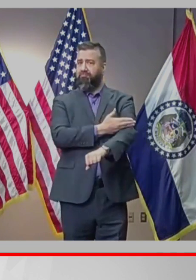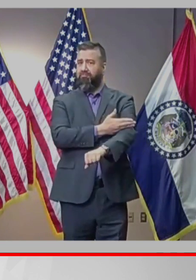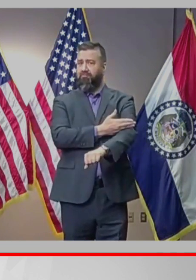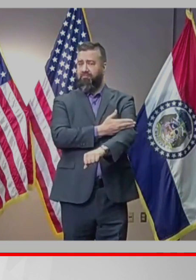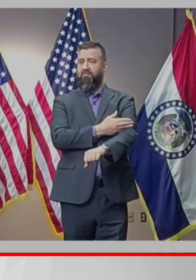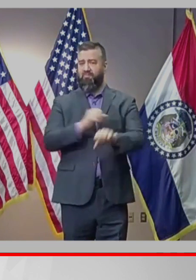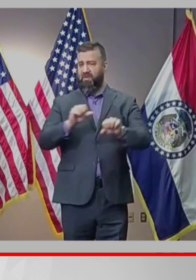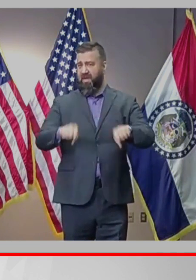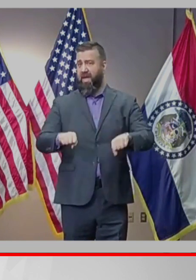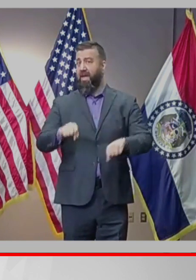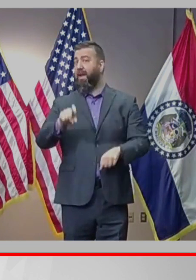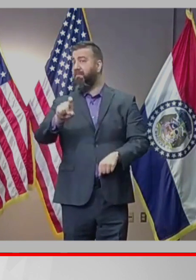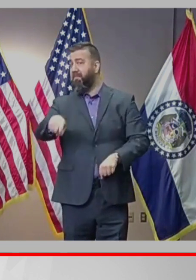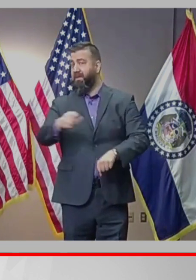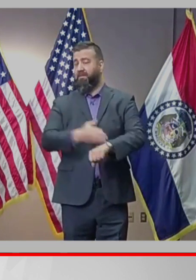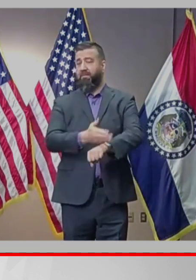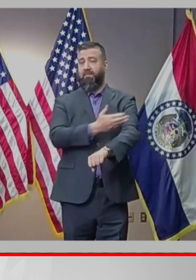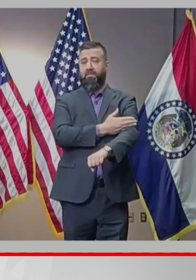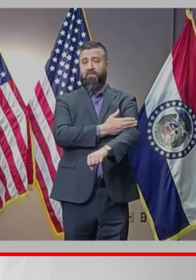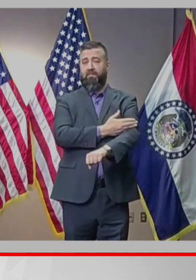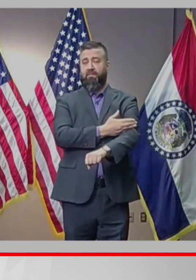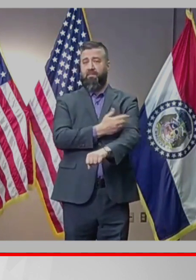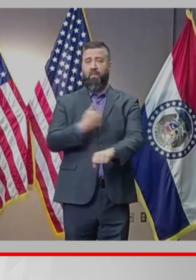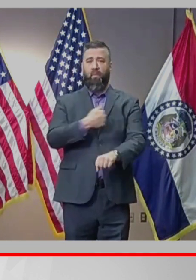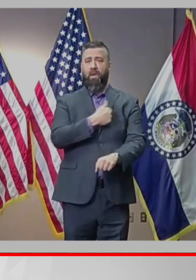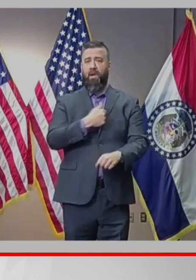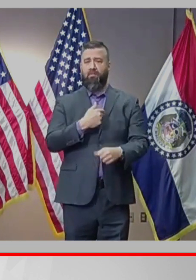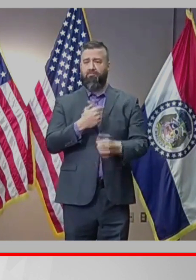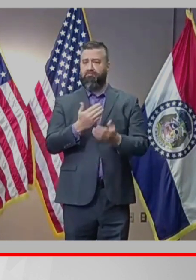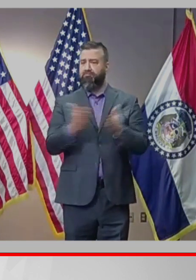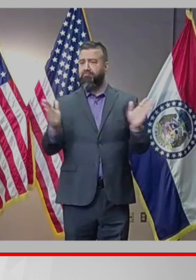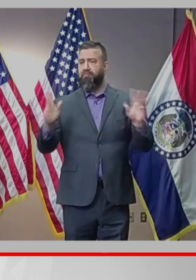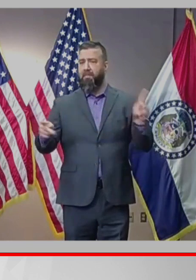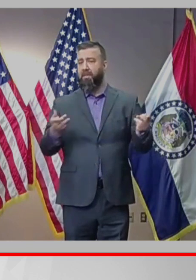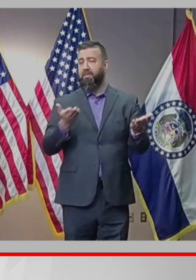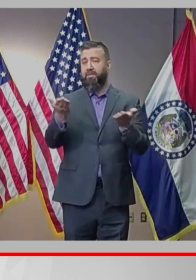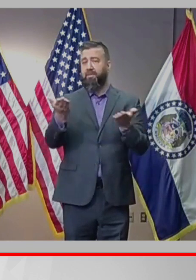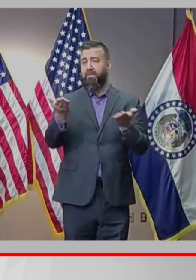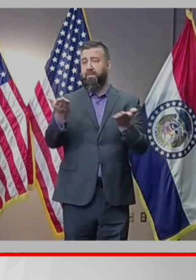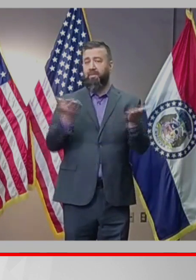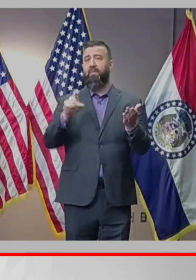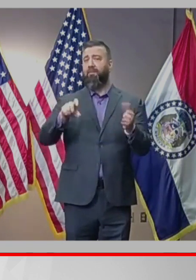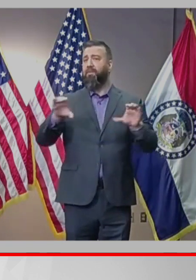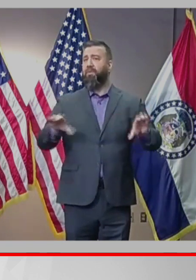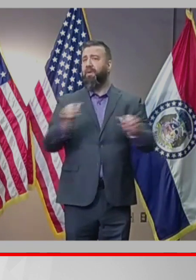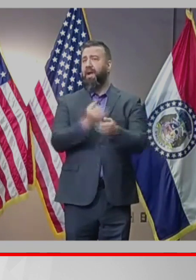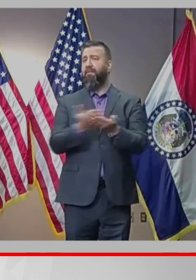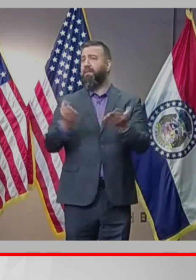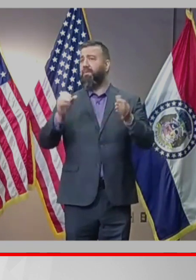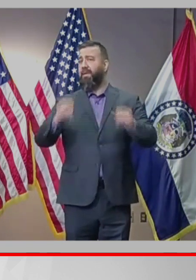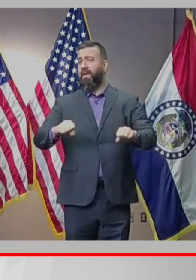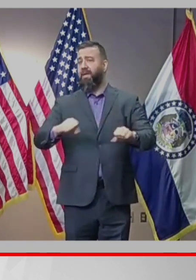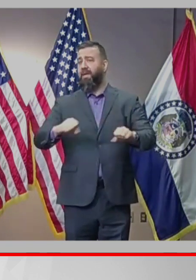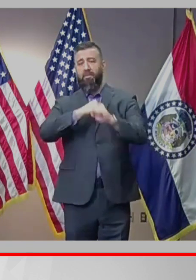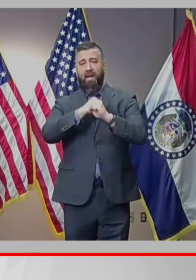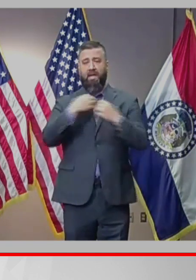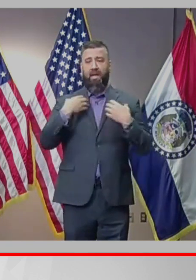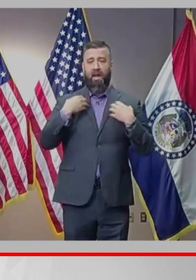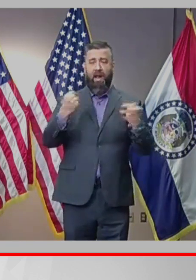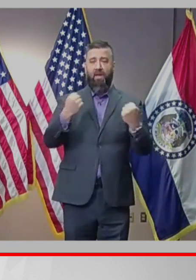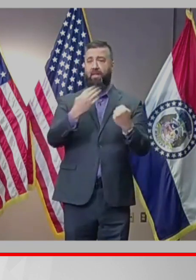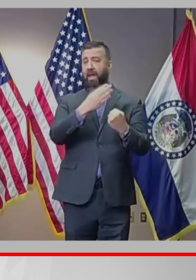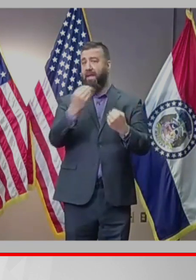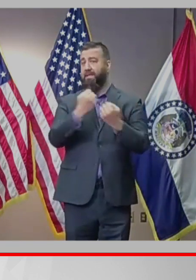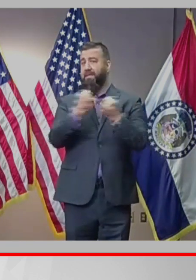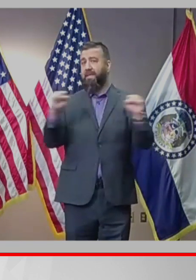do better. As public servants, we must do the absolute most that we can to protect the health and the safety of